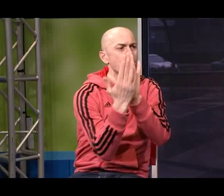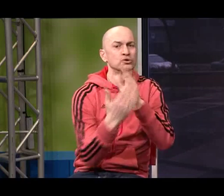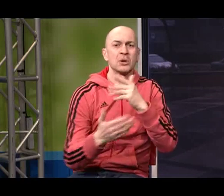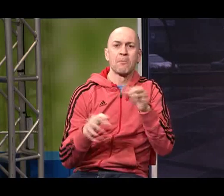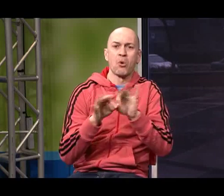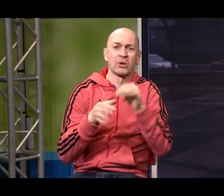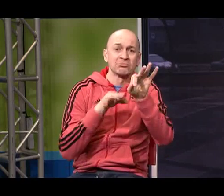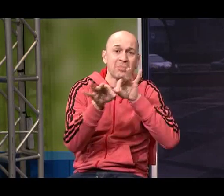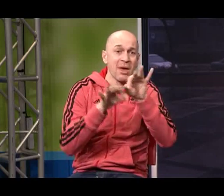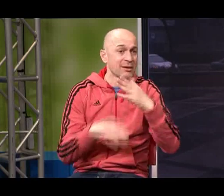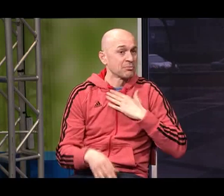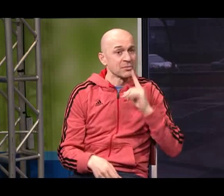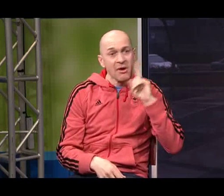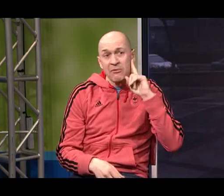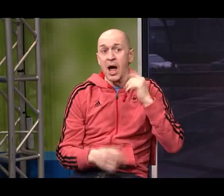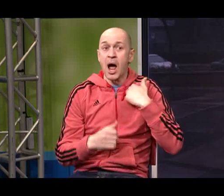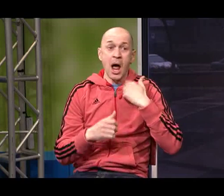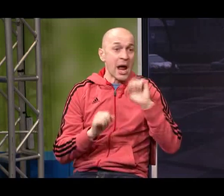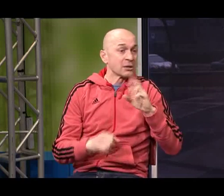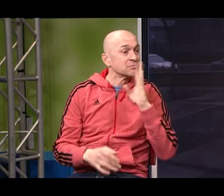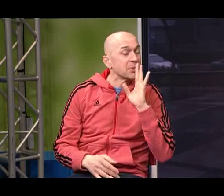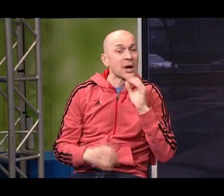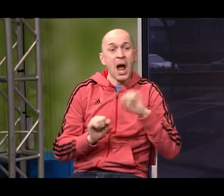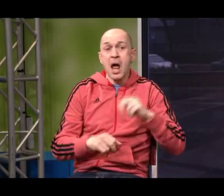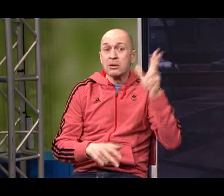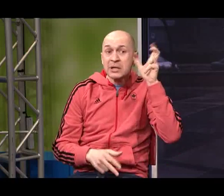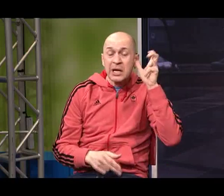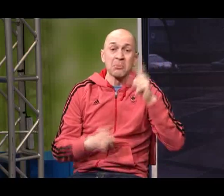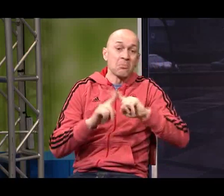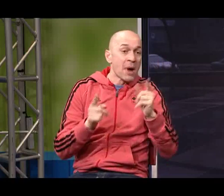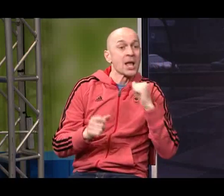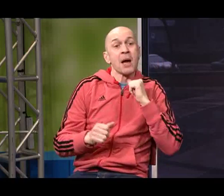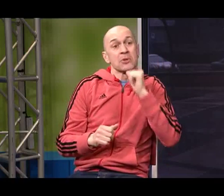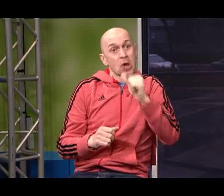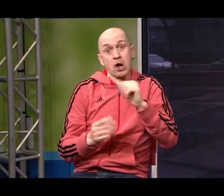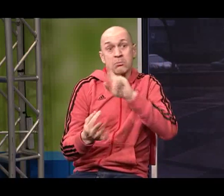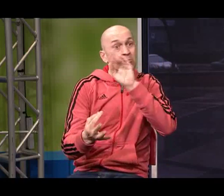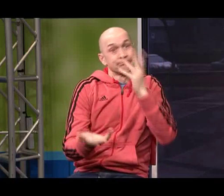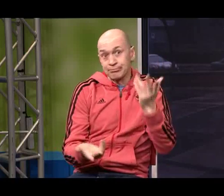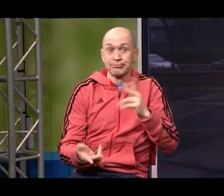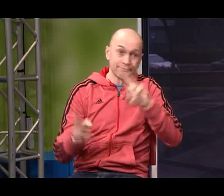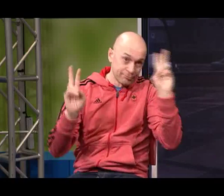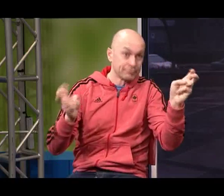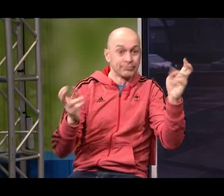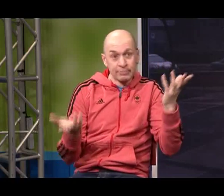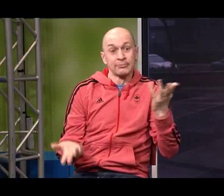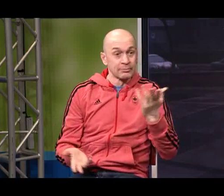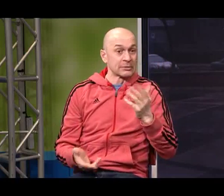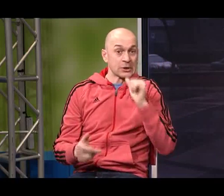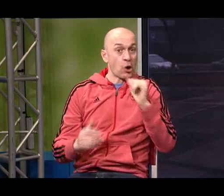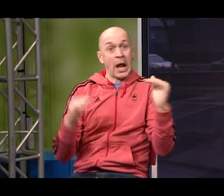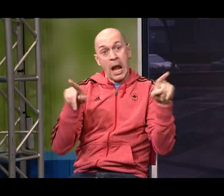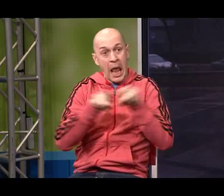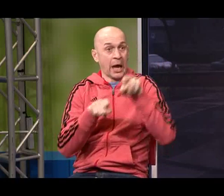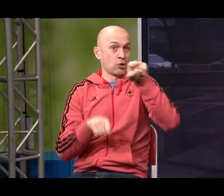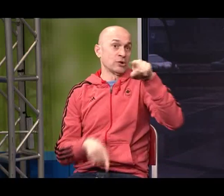it's very challenging and I would you know explain to them that I was able to speak and I was able to hear but maybe not as